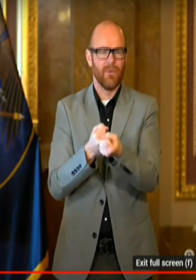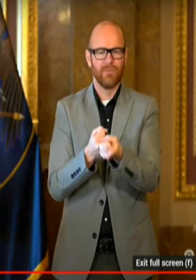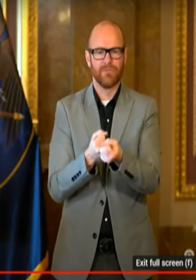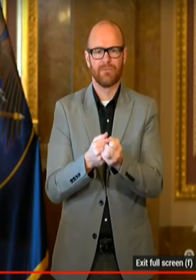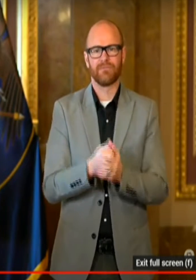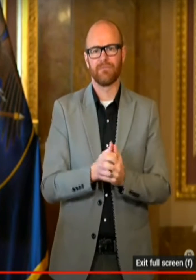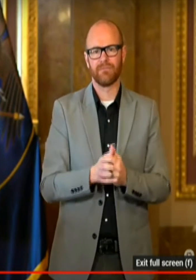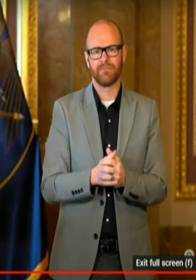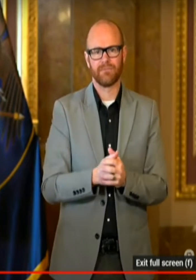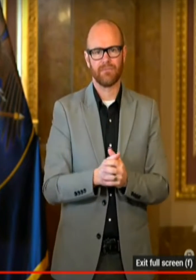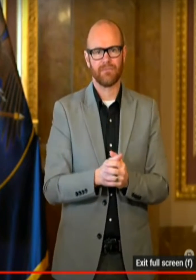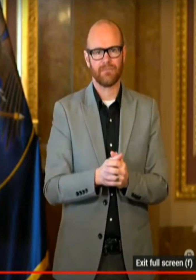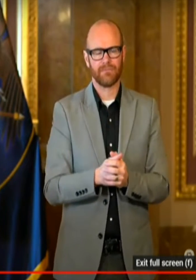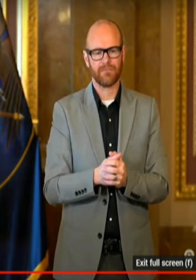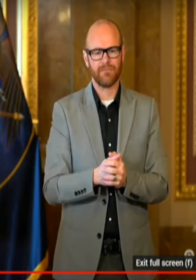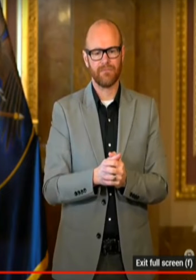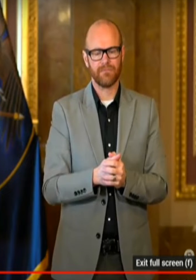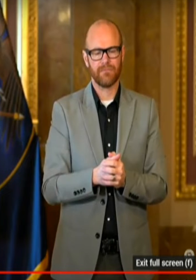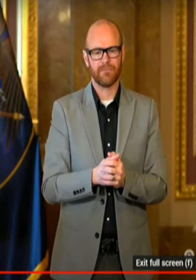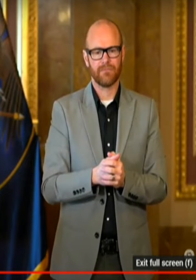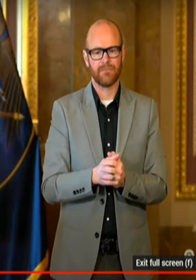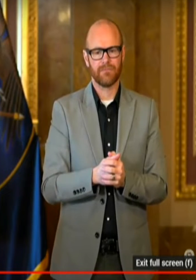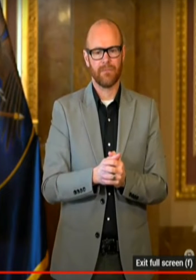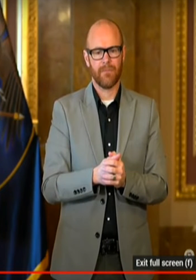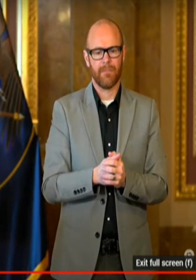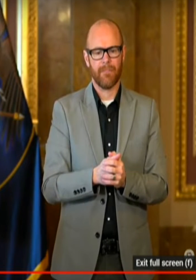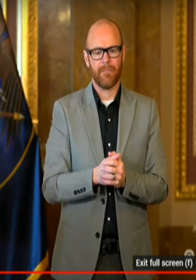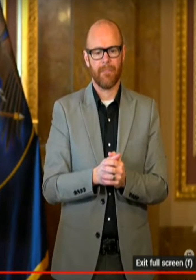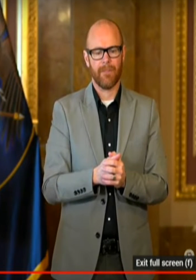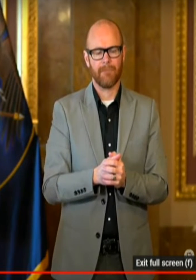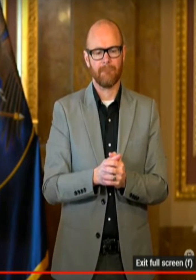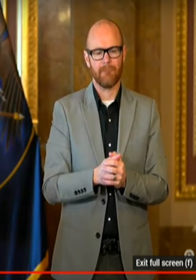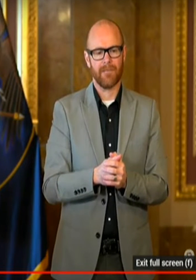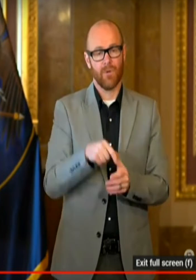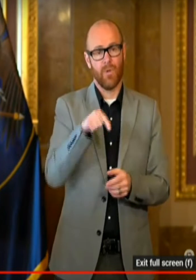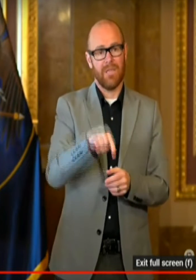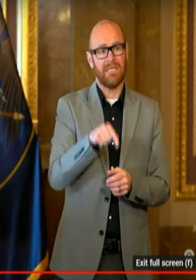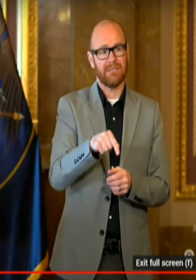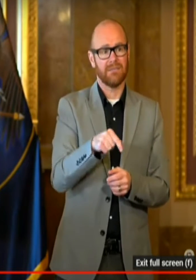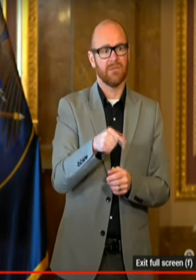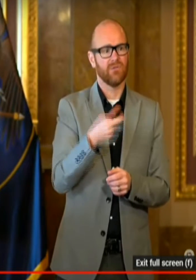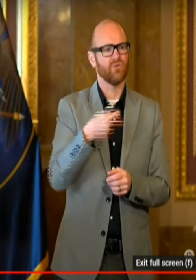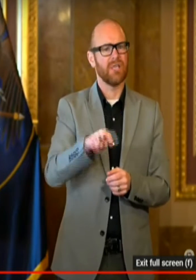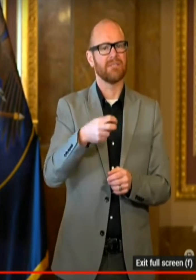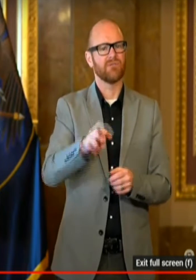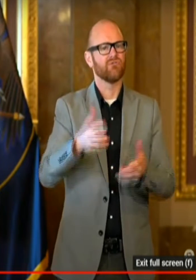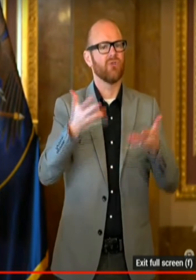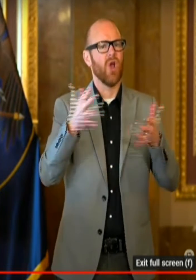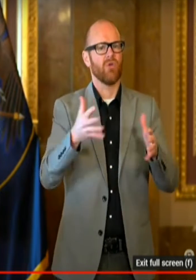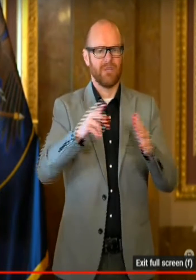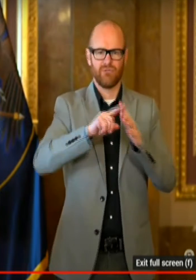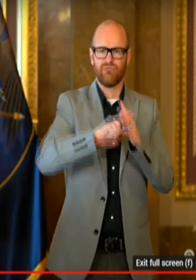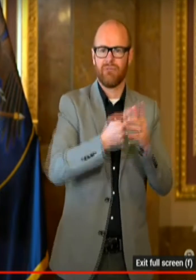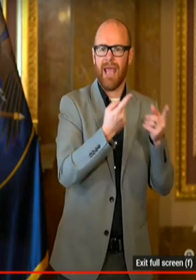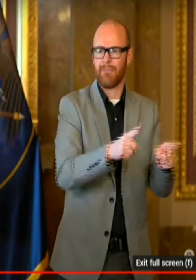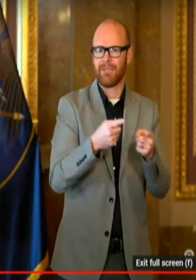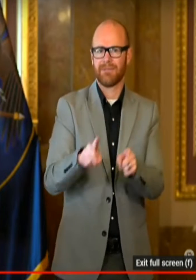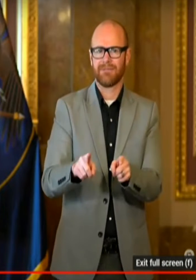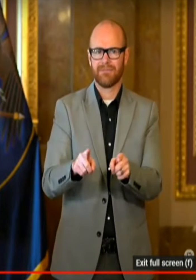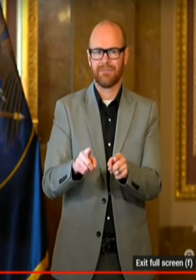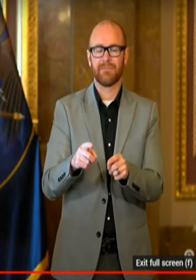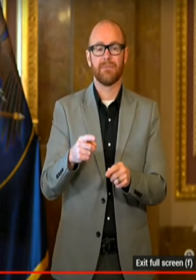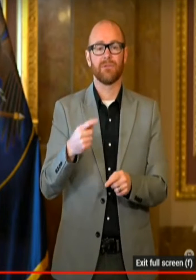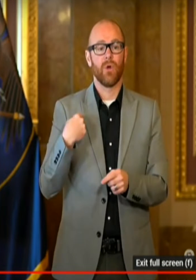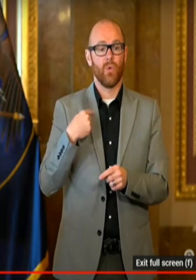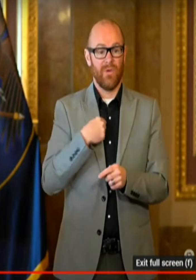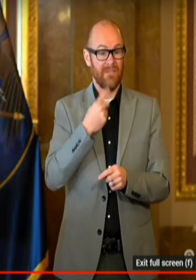to help address those, provide additional testing and support. This transition's already begun. As we brought in, through